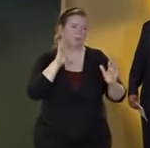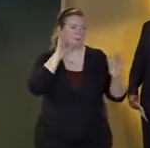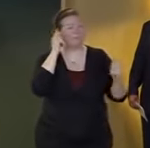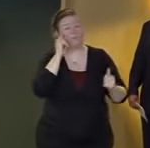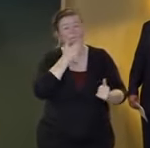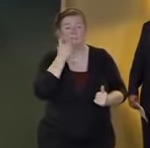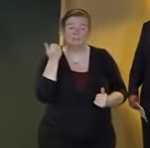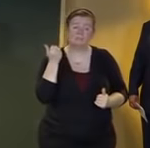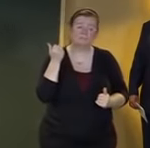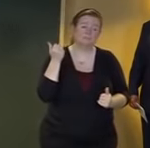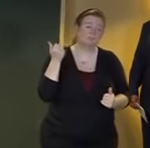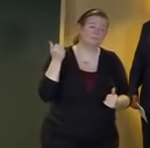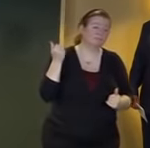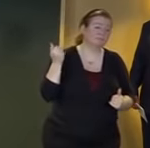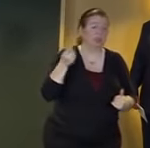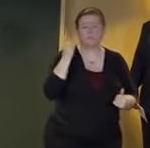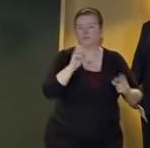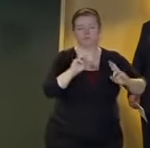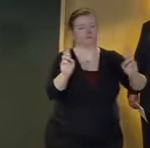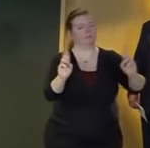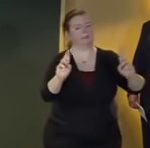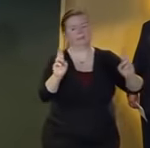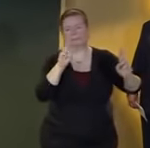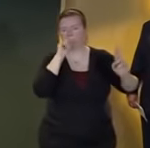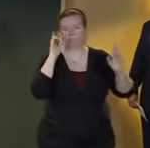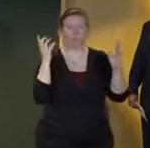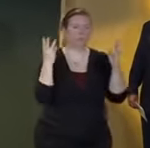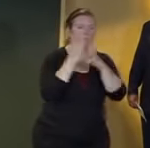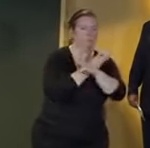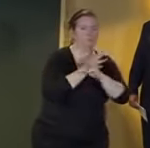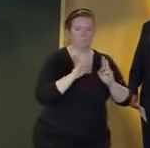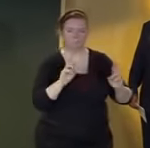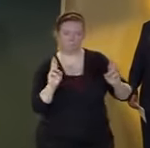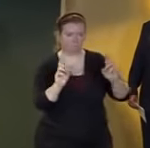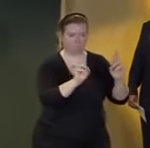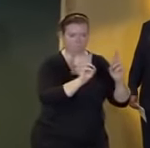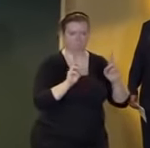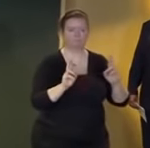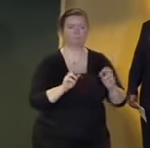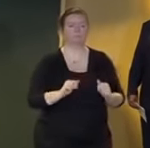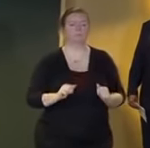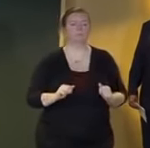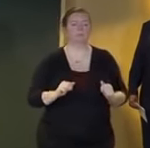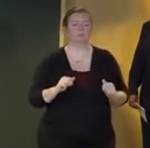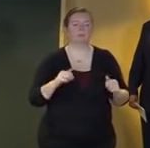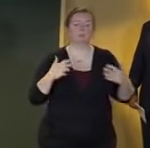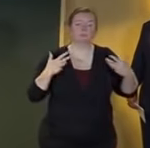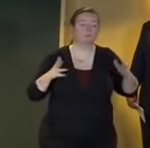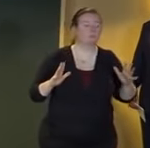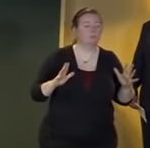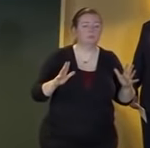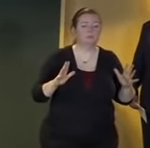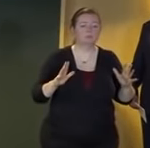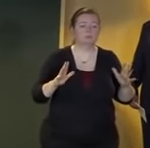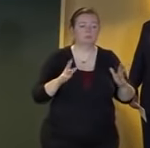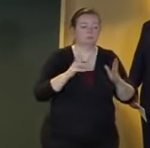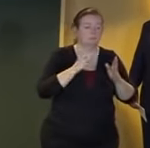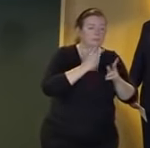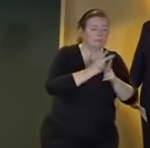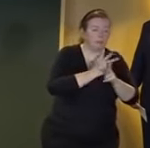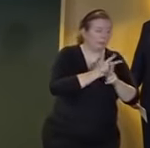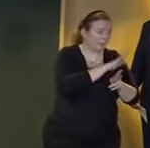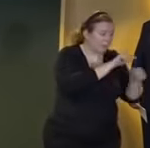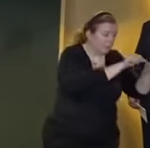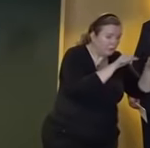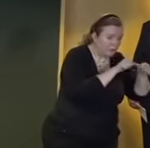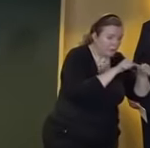preparing for the worst uh one of the things you don't want to do is have all your eggs over here and miss something that's over here particularly as it relates to